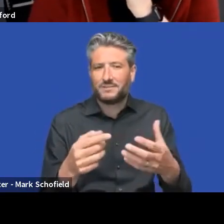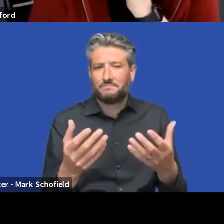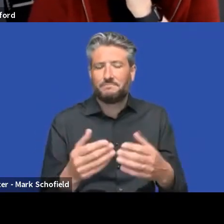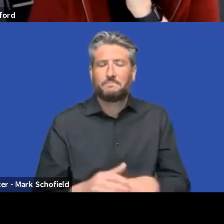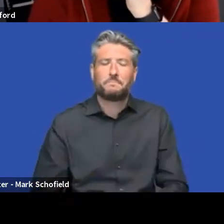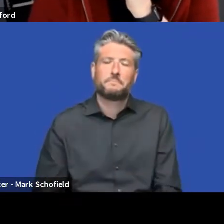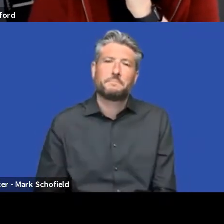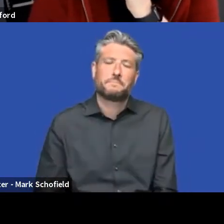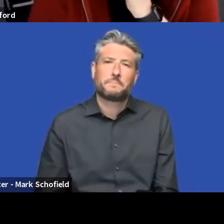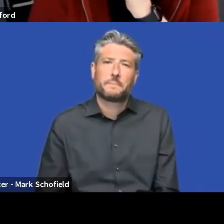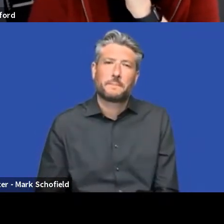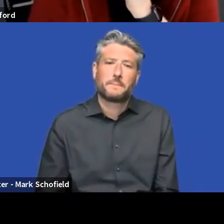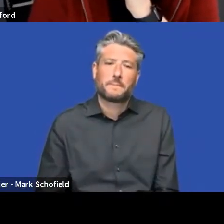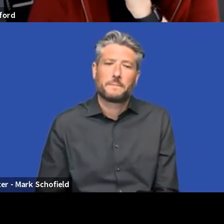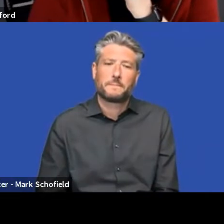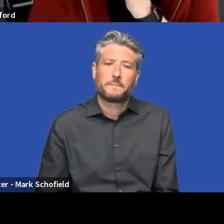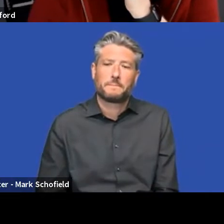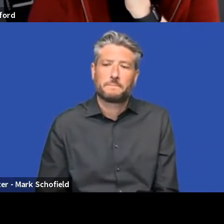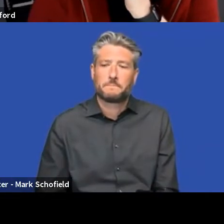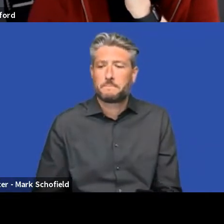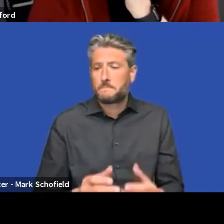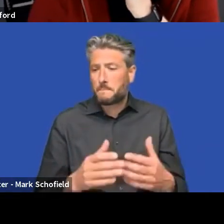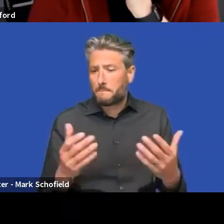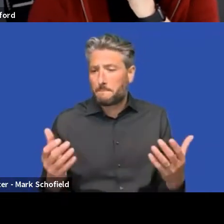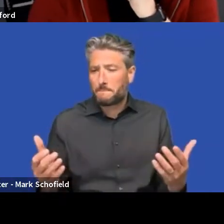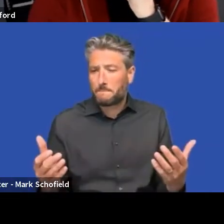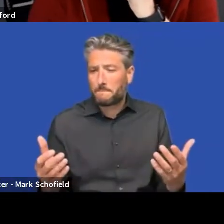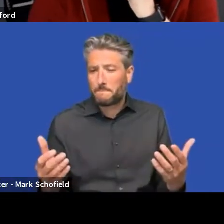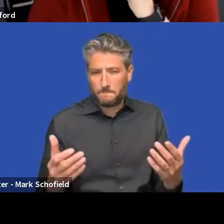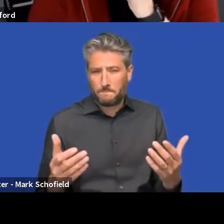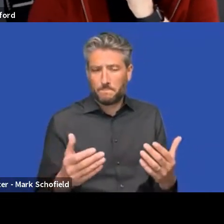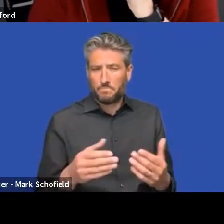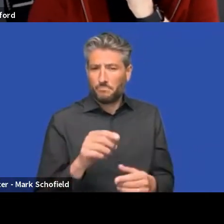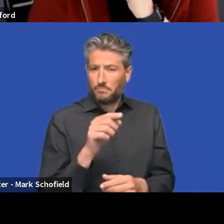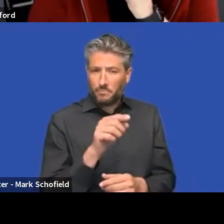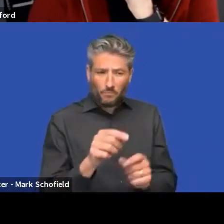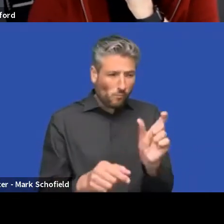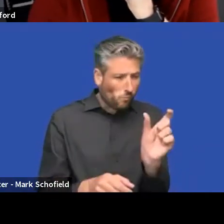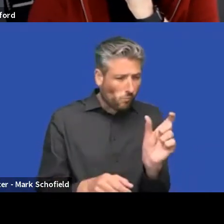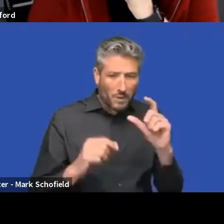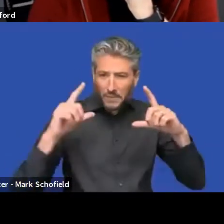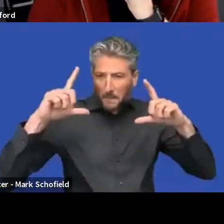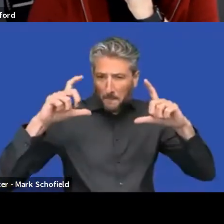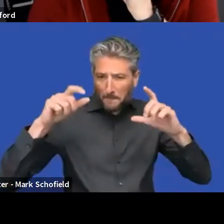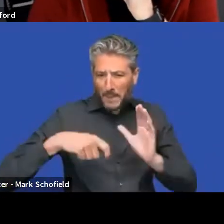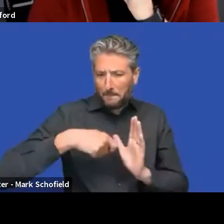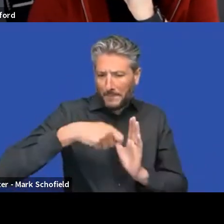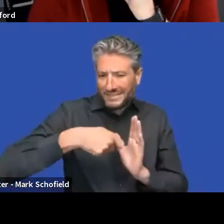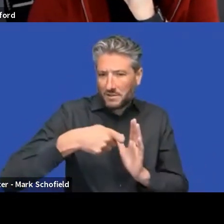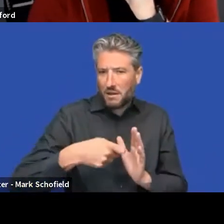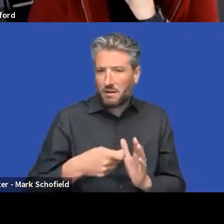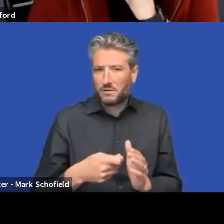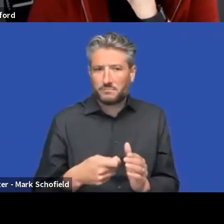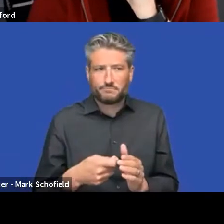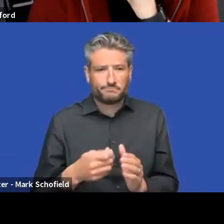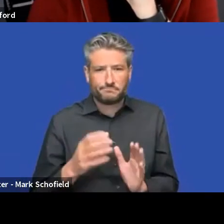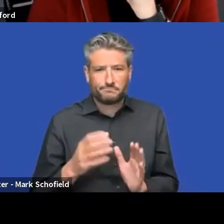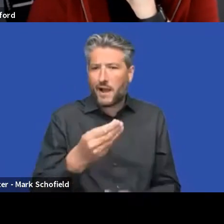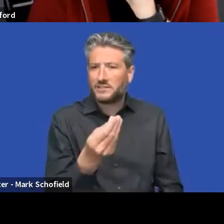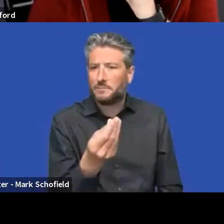today. We have one in the media library. We have one in the media picker, for example. That's a card displaying